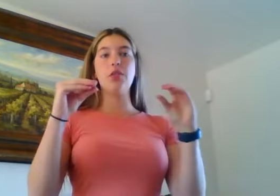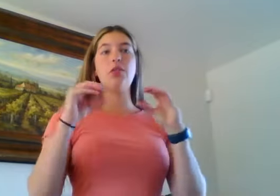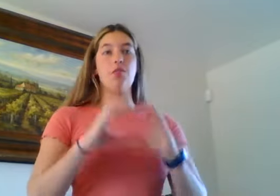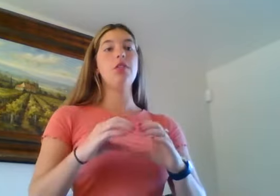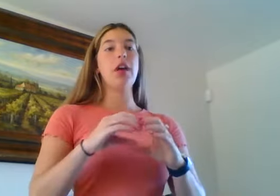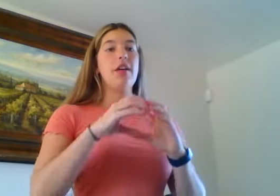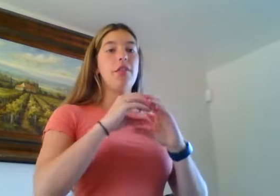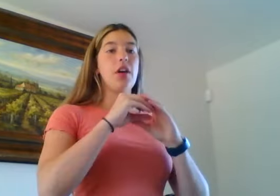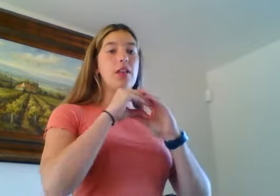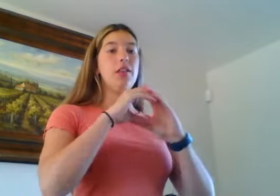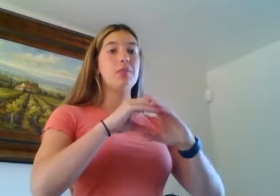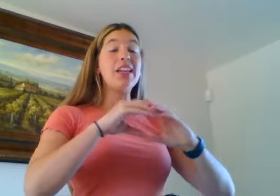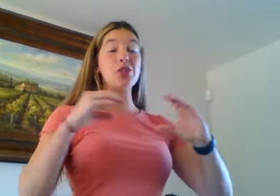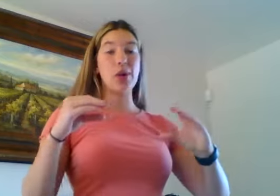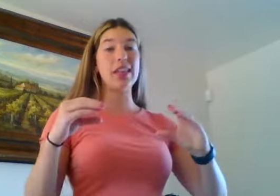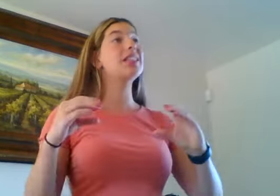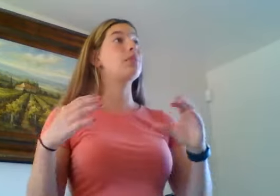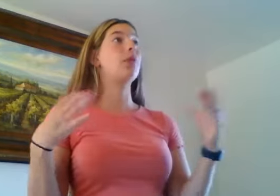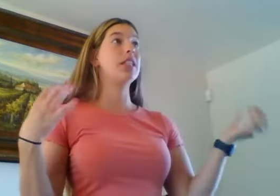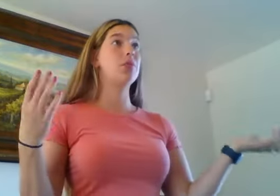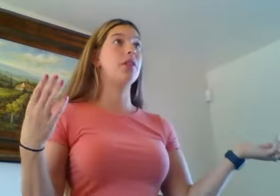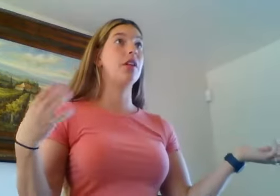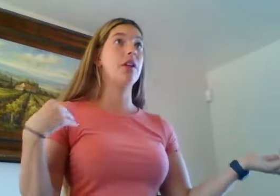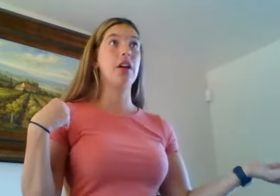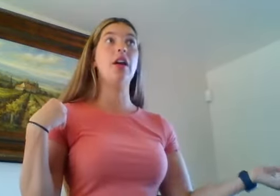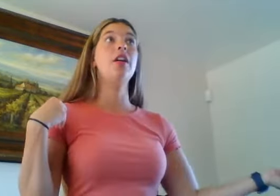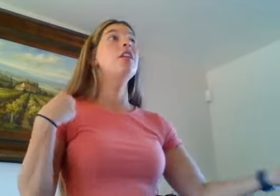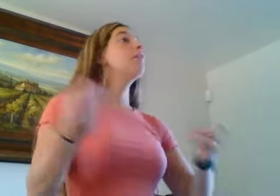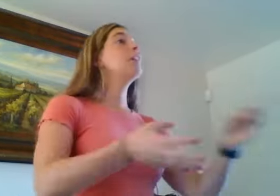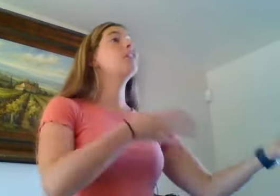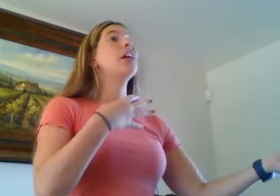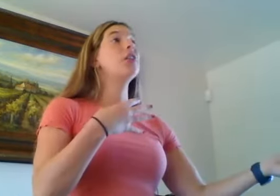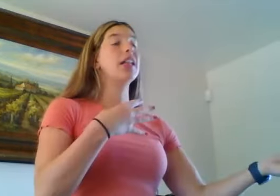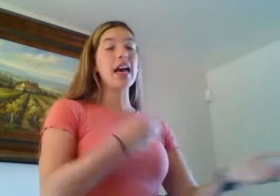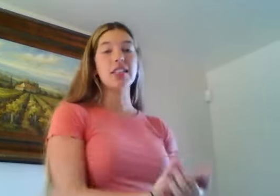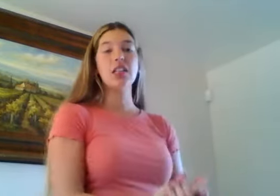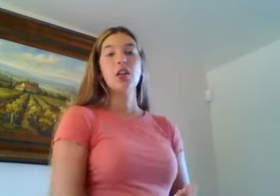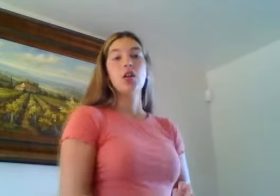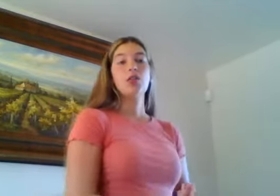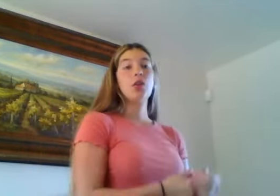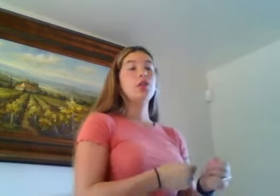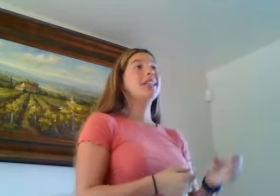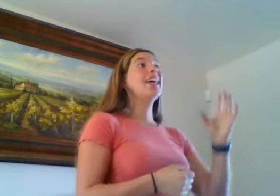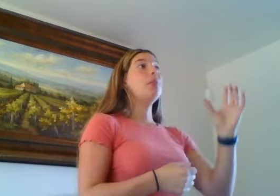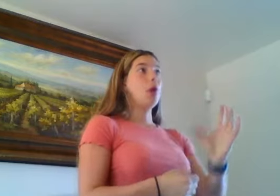under your rule, you have a little space to write examples that we're gonna find together in class. So table,